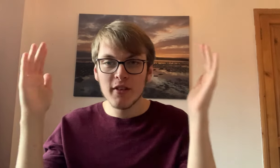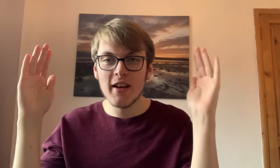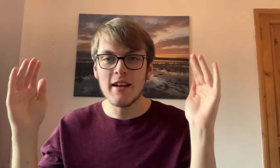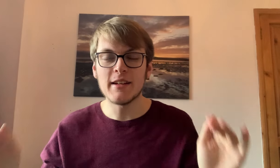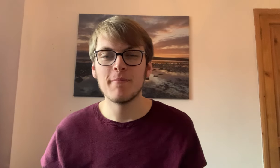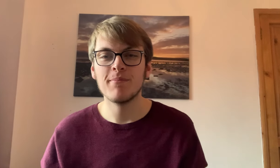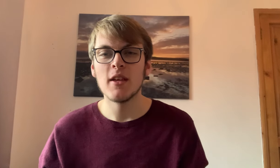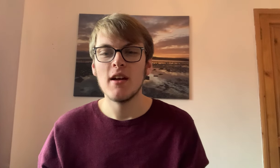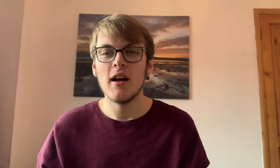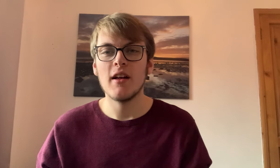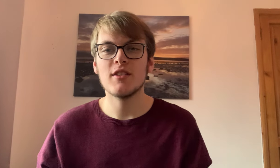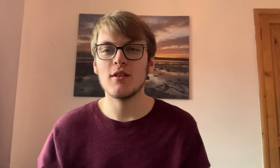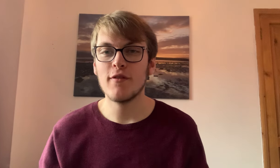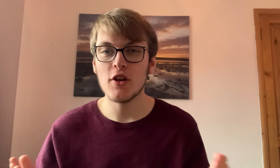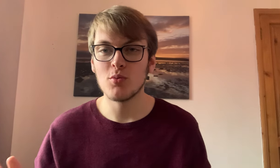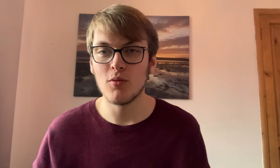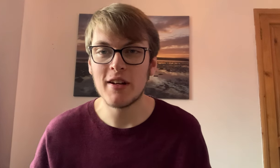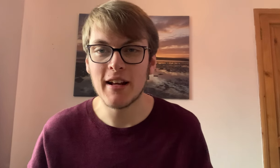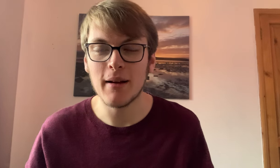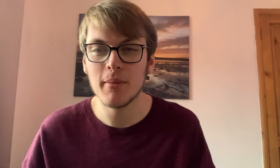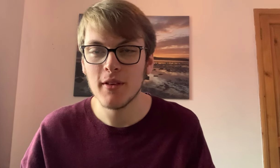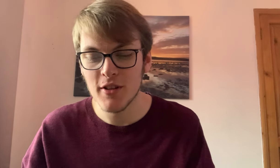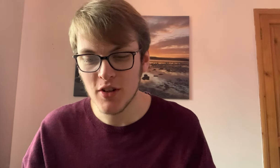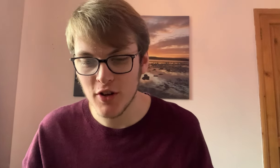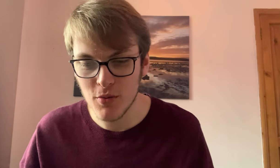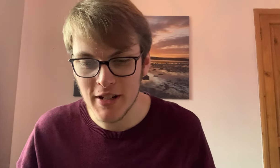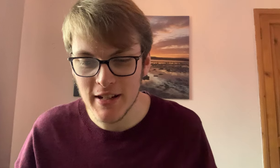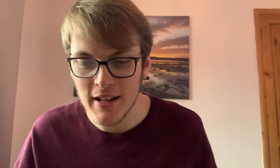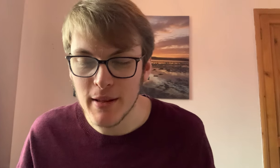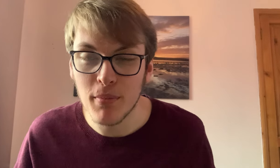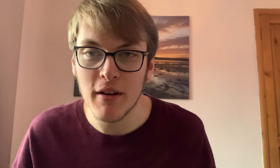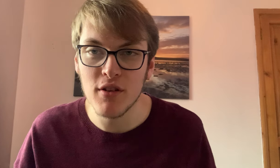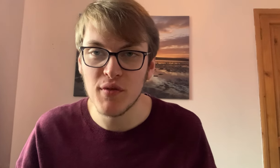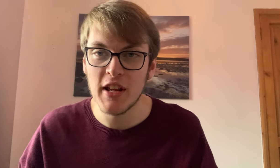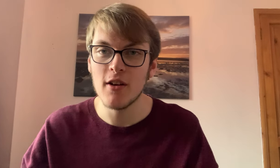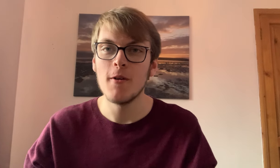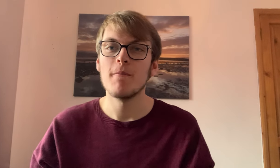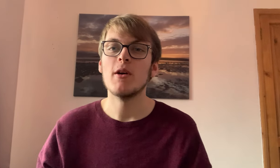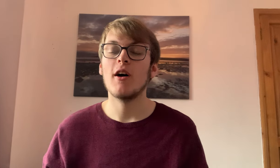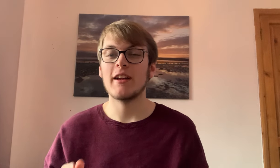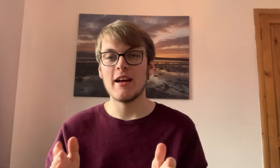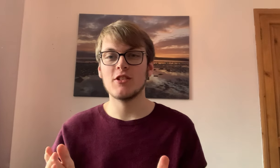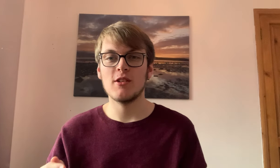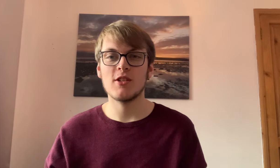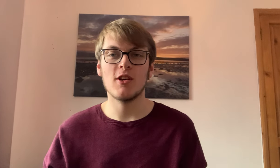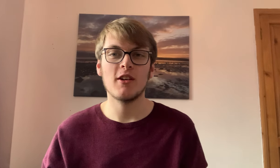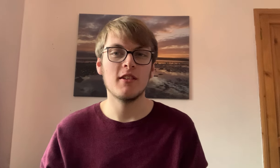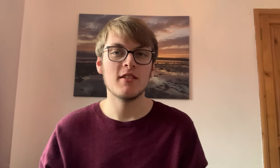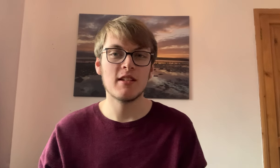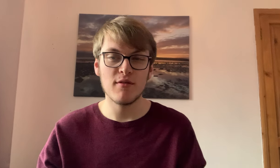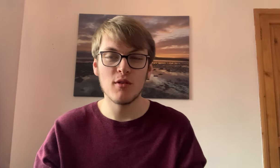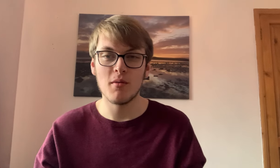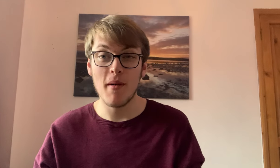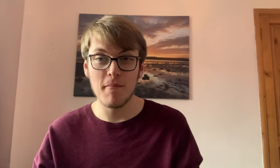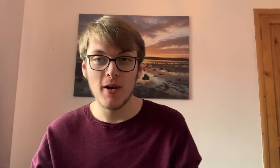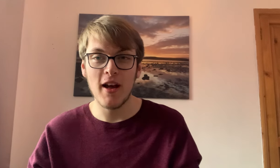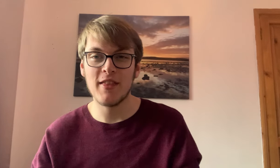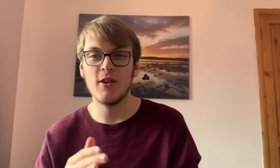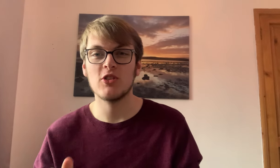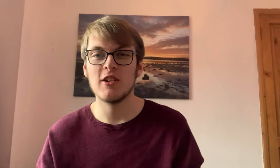the day. And so first we'll recap the signs we did in the previous video. I'm going to ask you to sign, see if you remember, and then I'll show